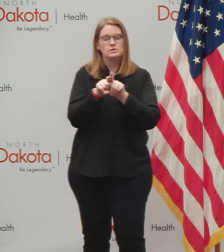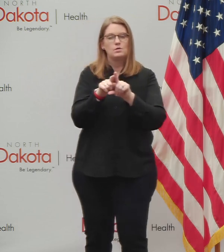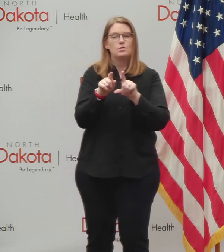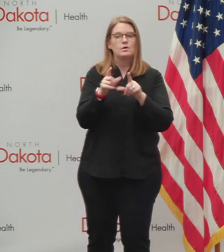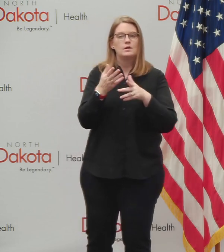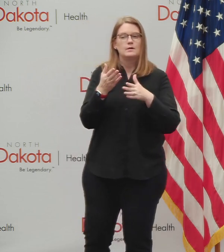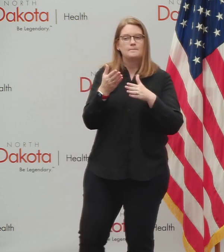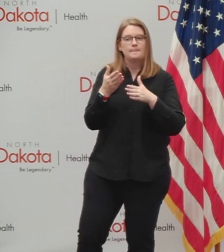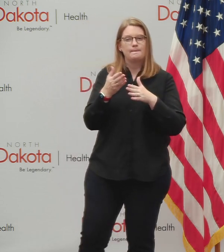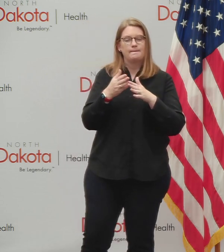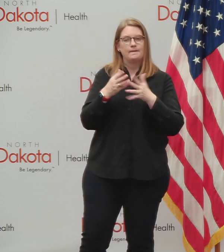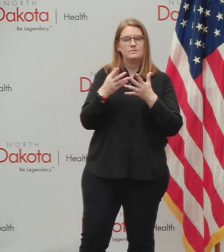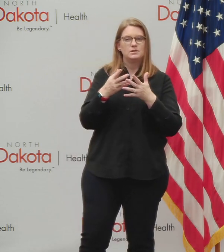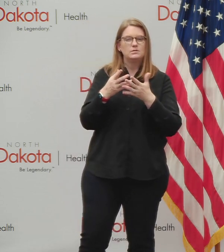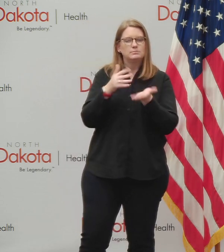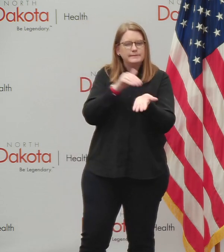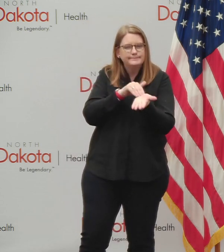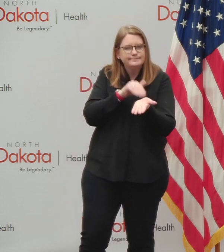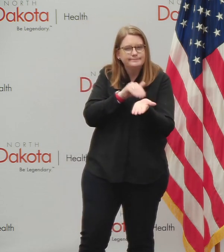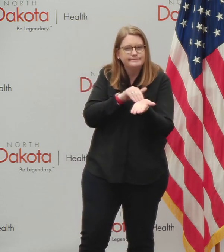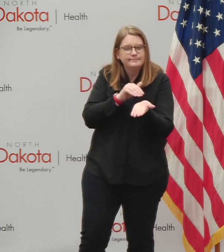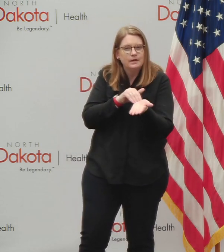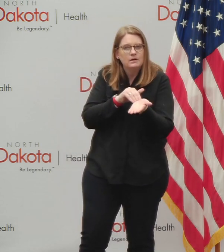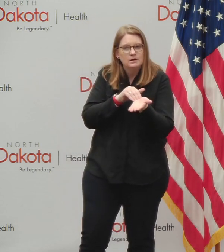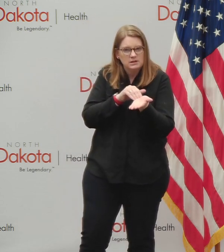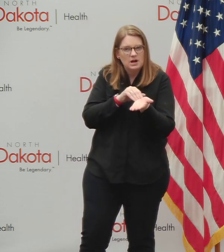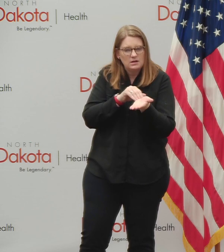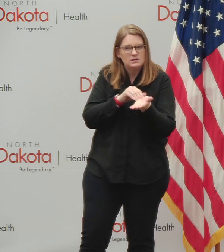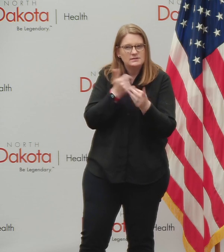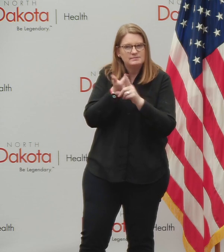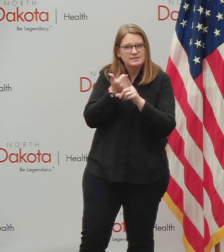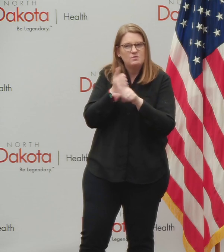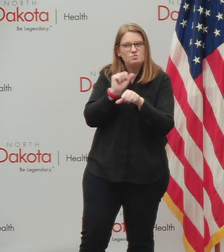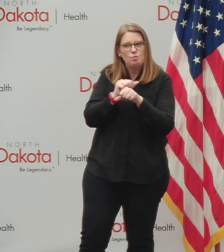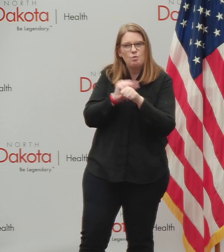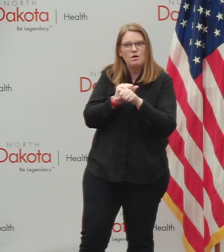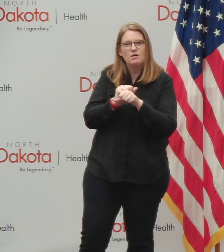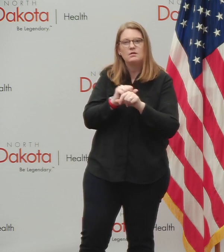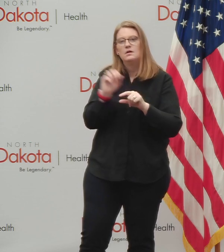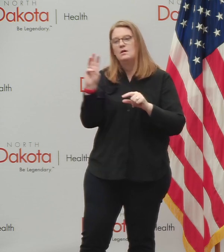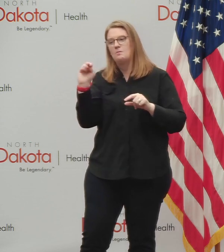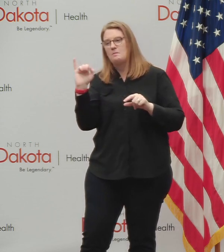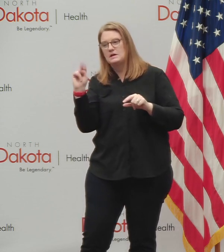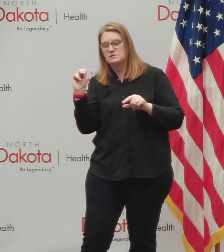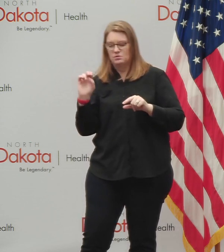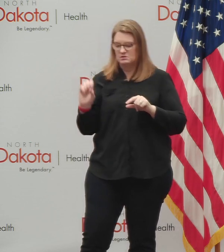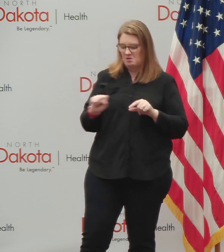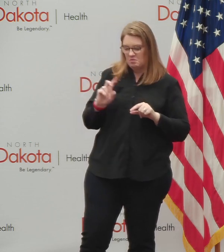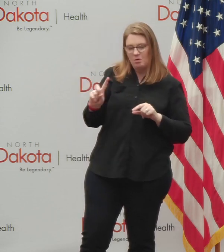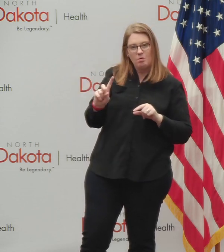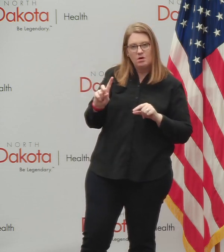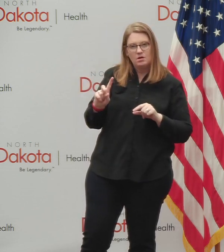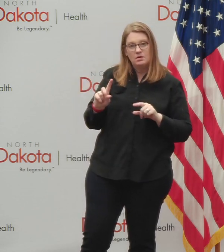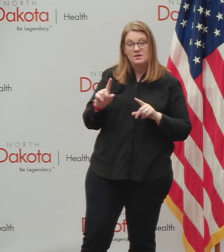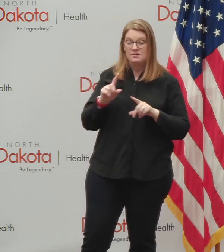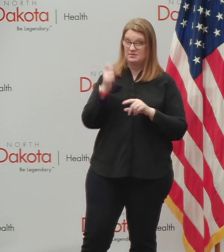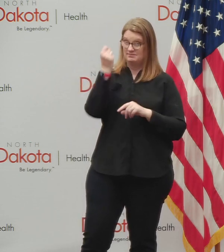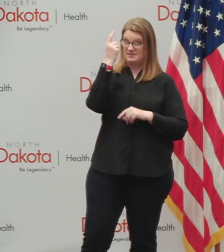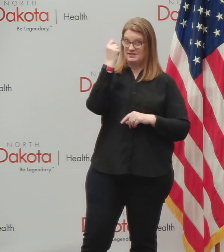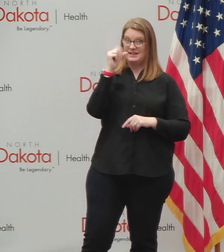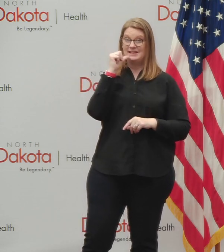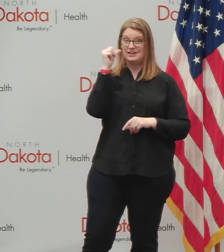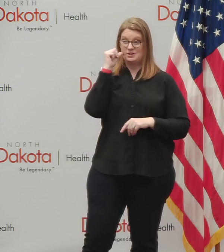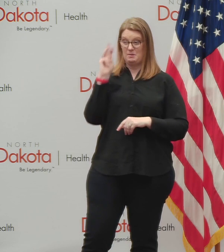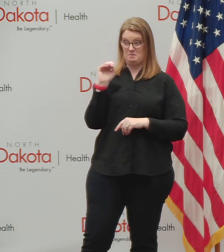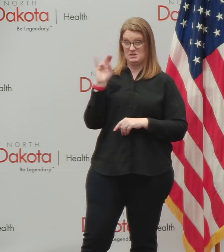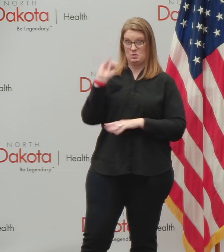share providers that spread across both Minnesota and South Dakota, but Minnesota also had a record yesterday